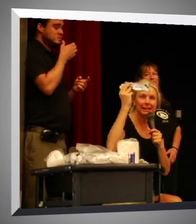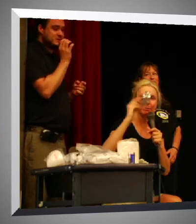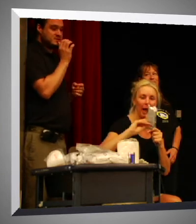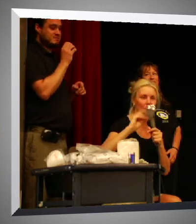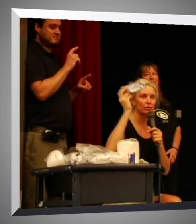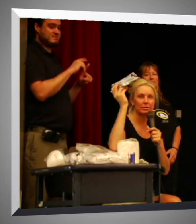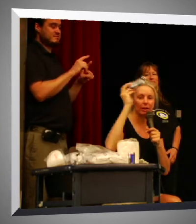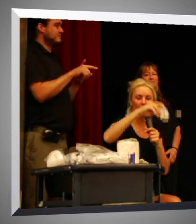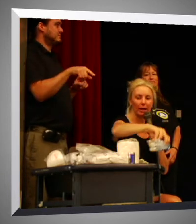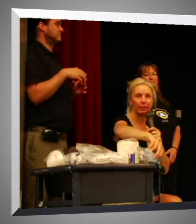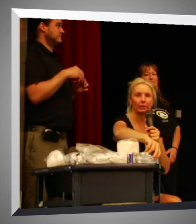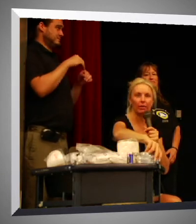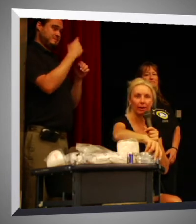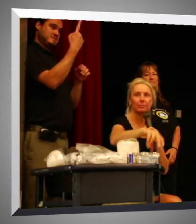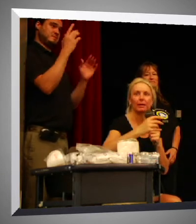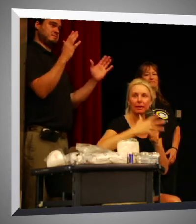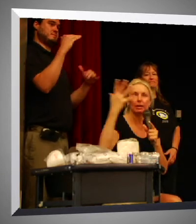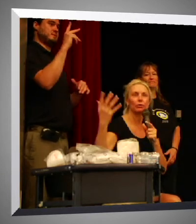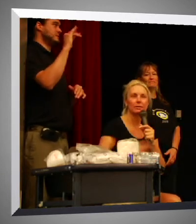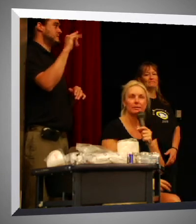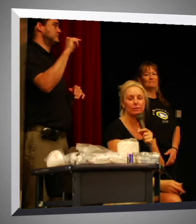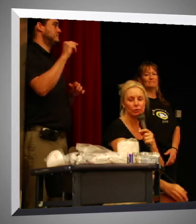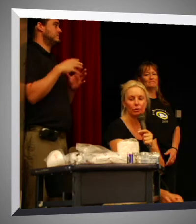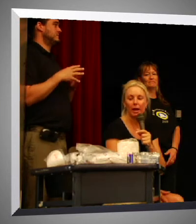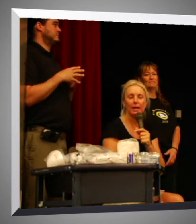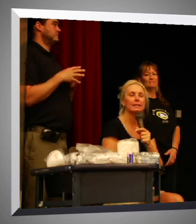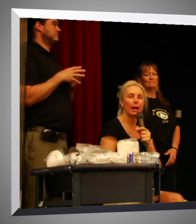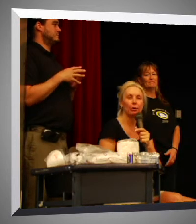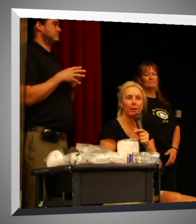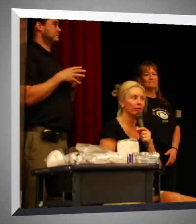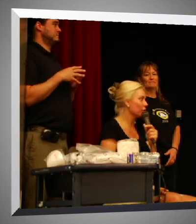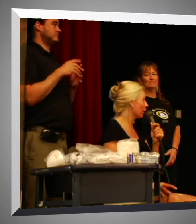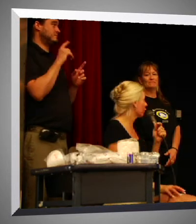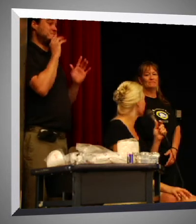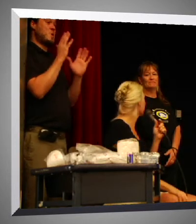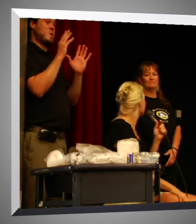little packages that look like they're nothing, but it increases an entire meal for everyone.